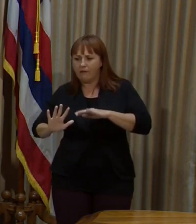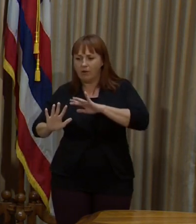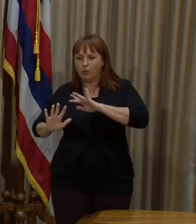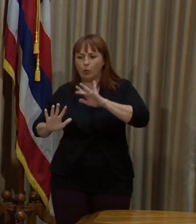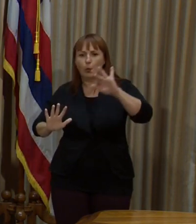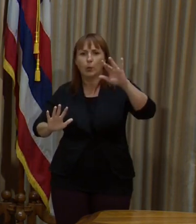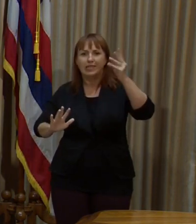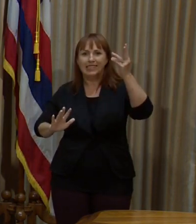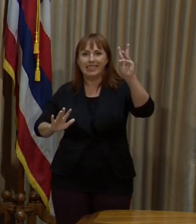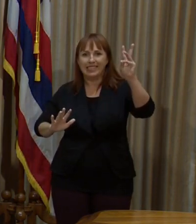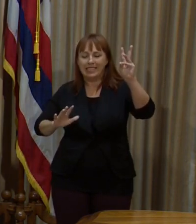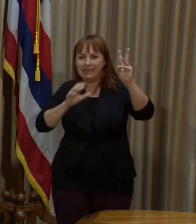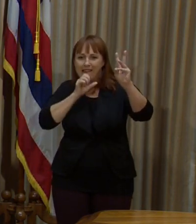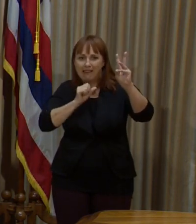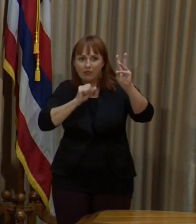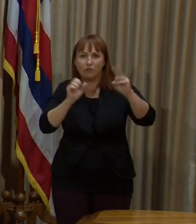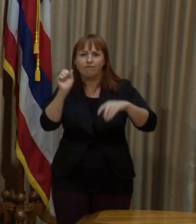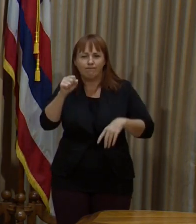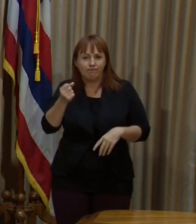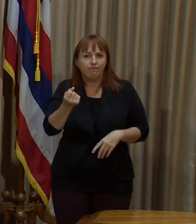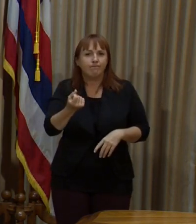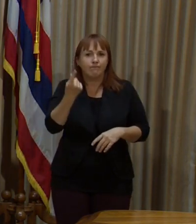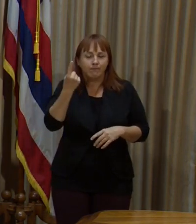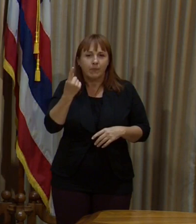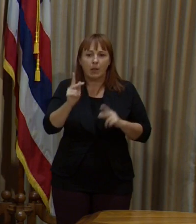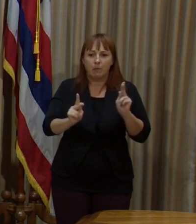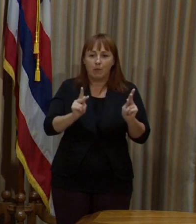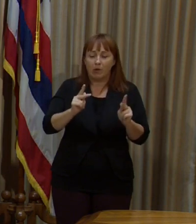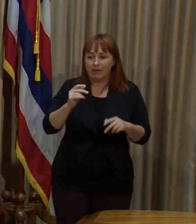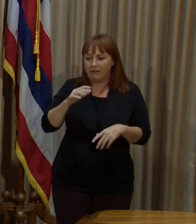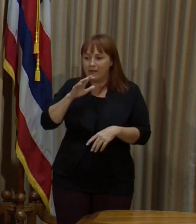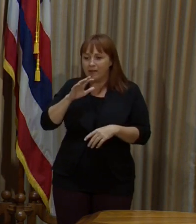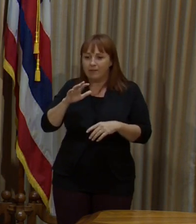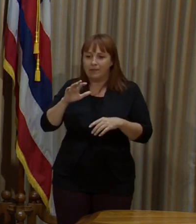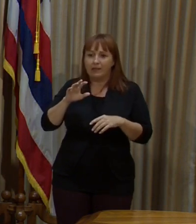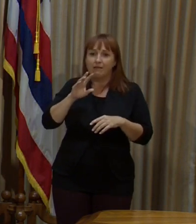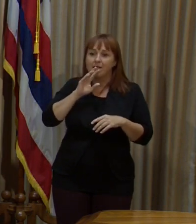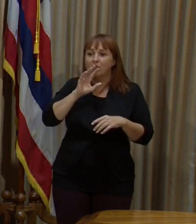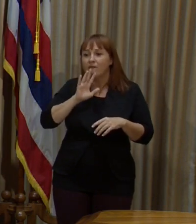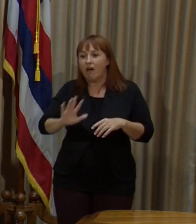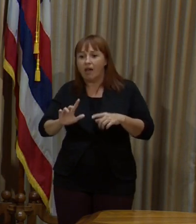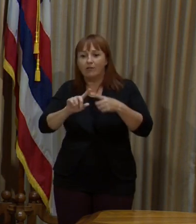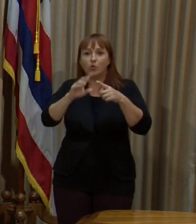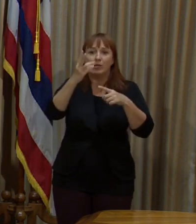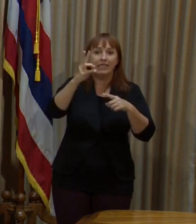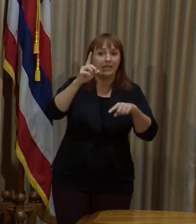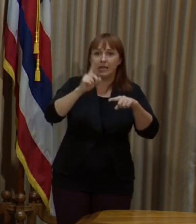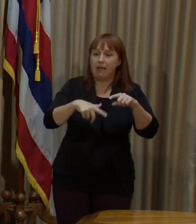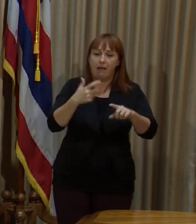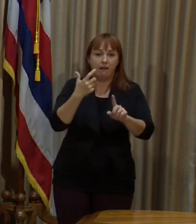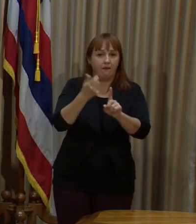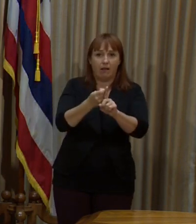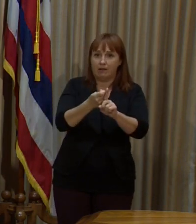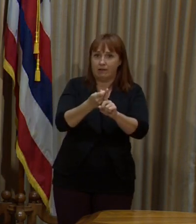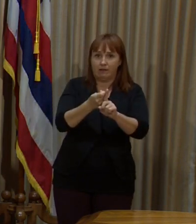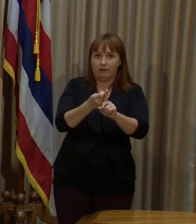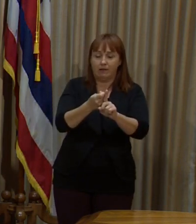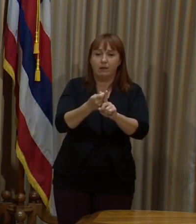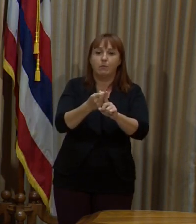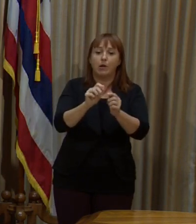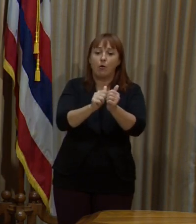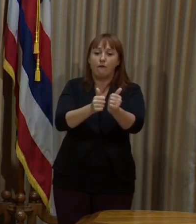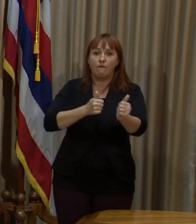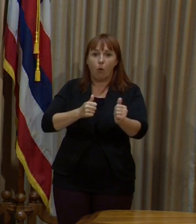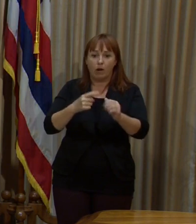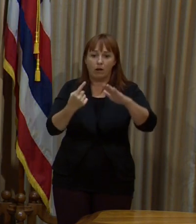and 16 where people, you know, five-year-olds to 16-year-olds can't get vaccinated. They'll still, in order to avoid the quarantine,